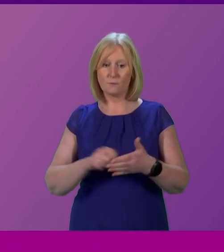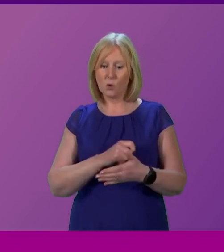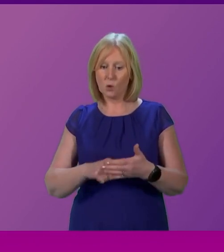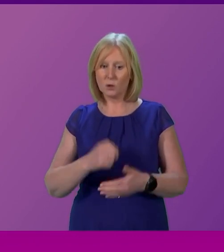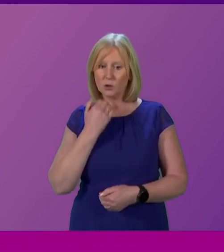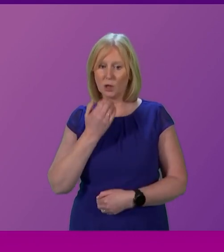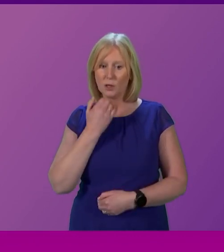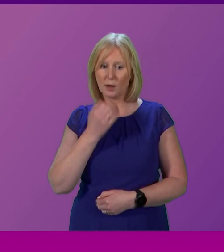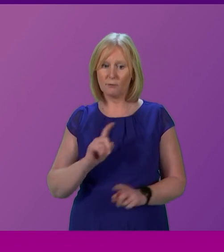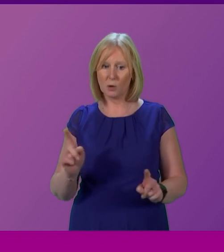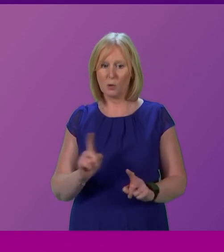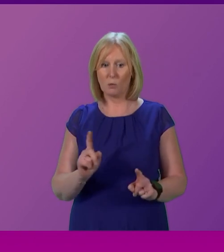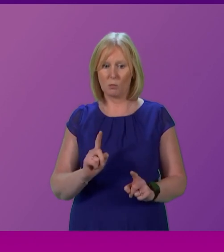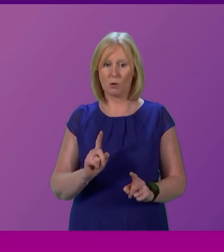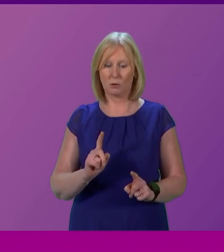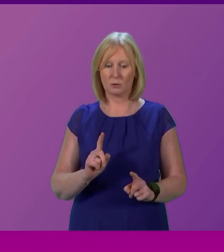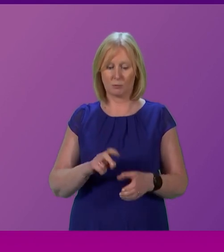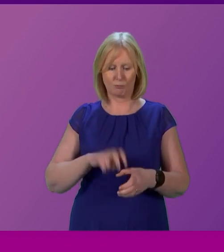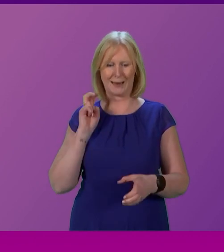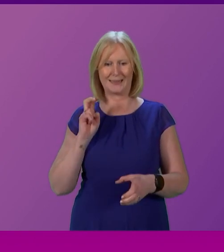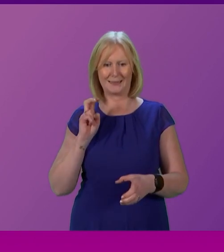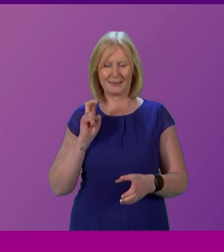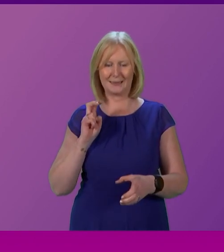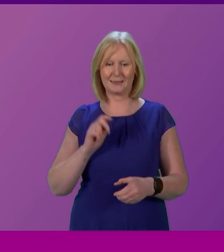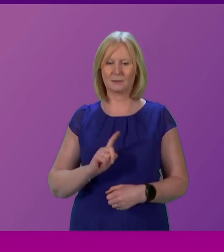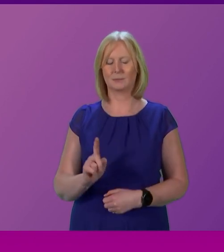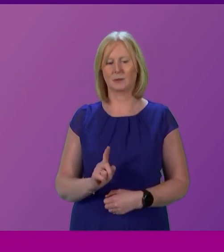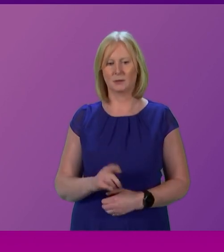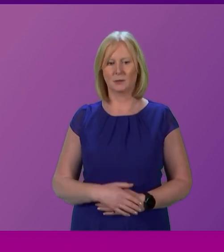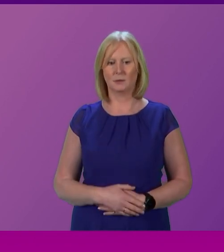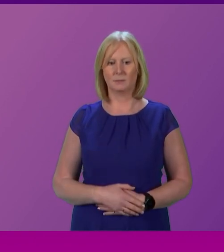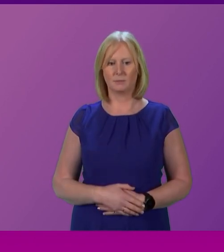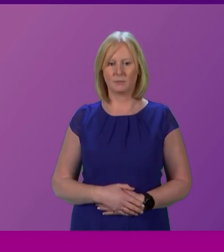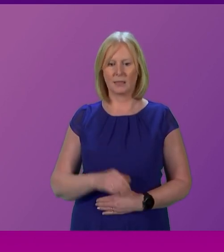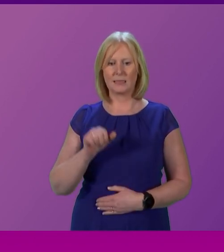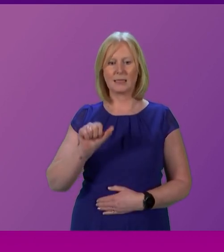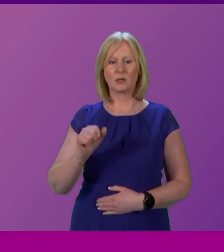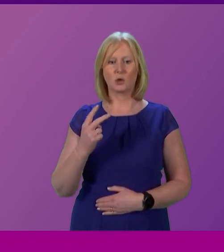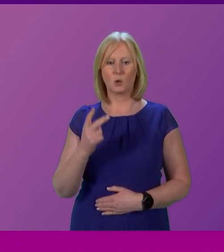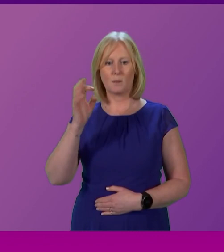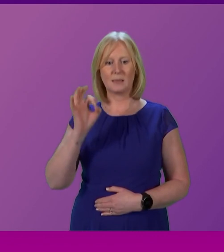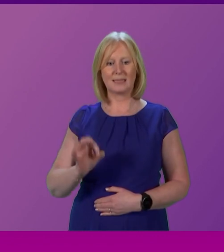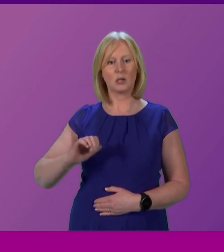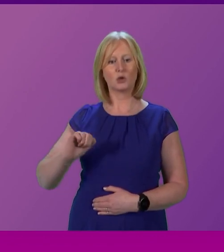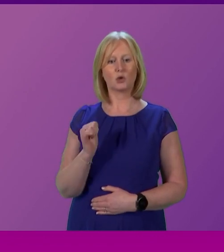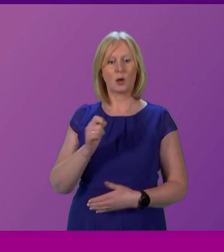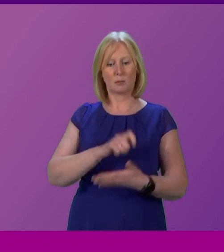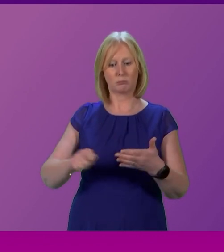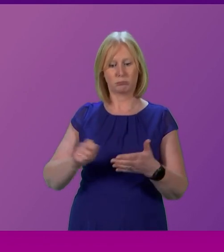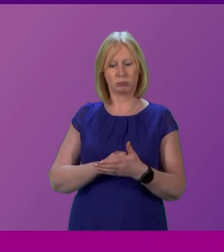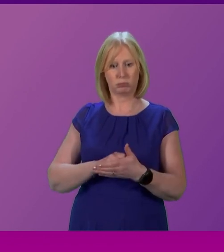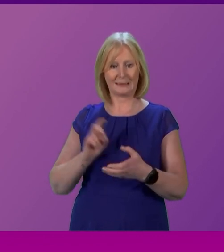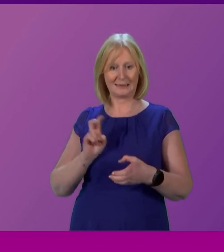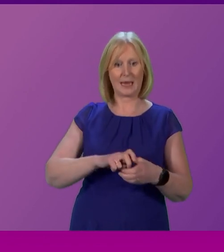what does? Brexit. What a democratic affront. That while 62% in Scotland voted Remain,